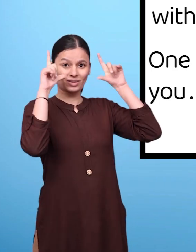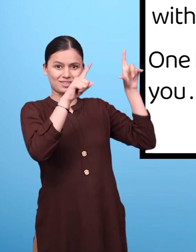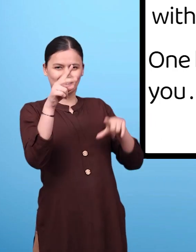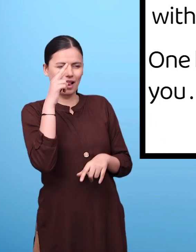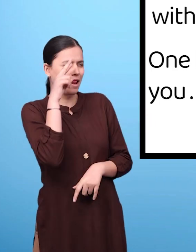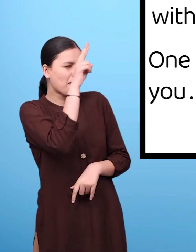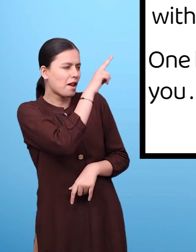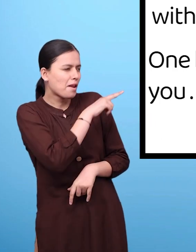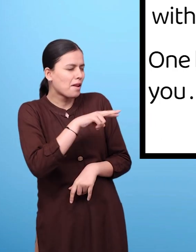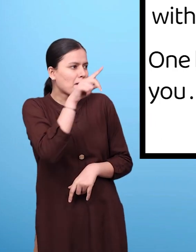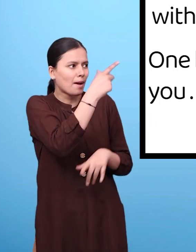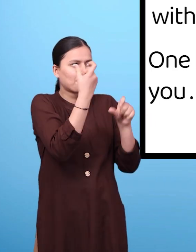On the left hand side